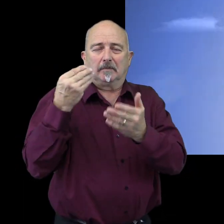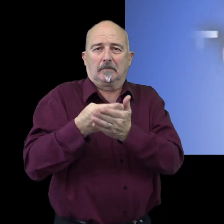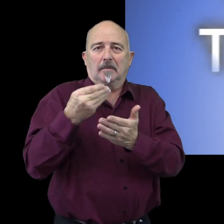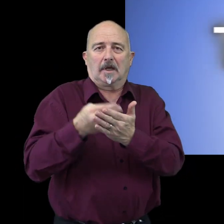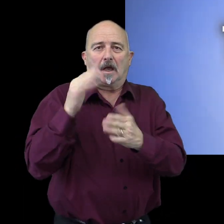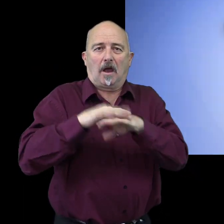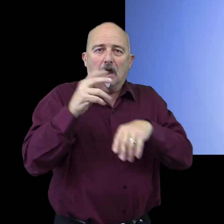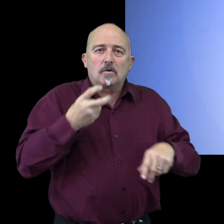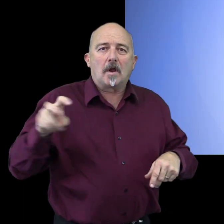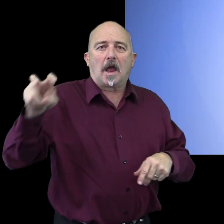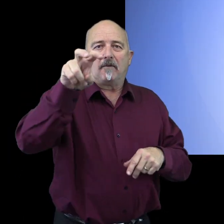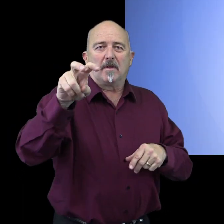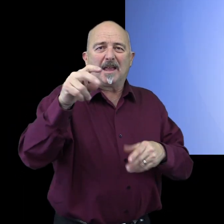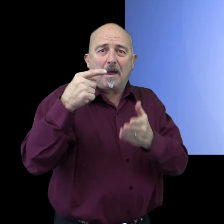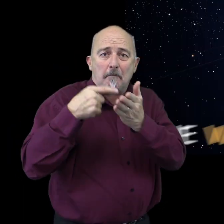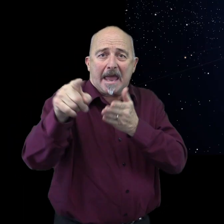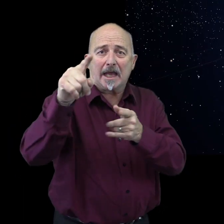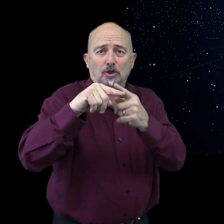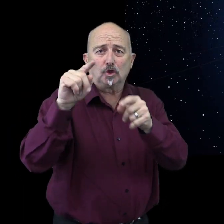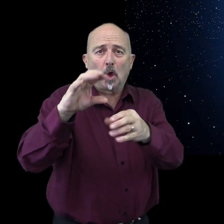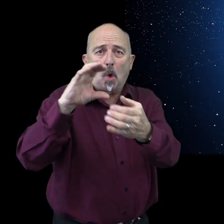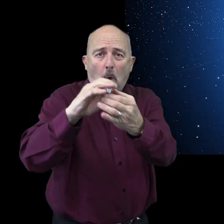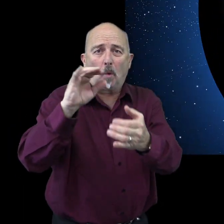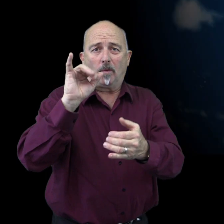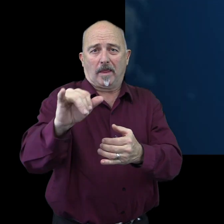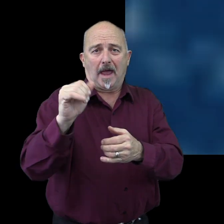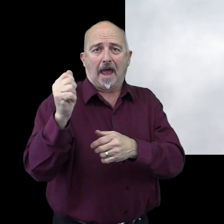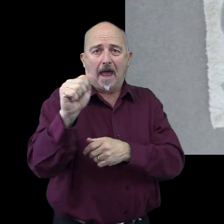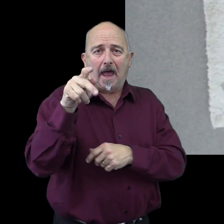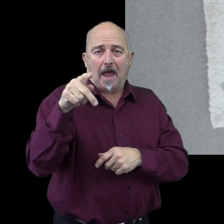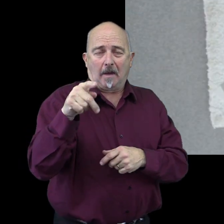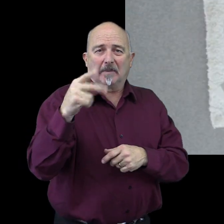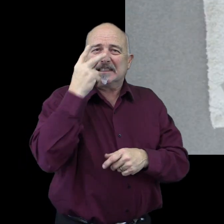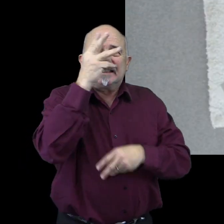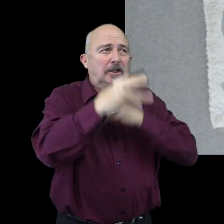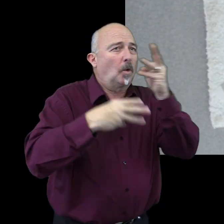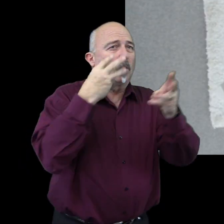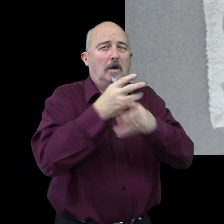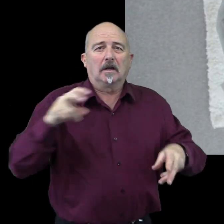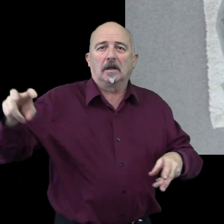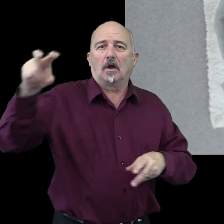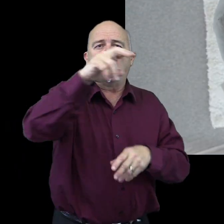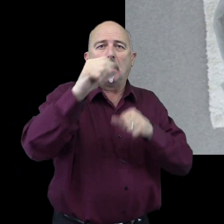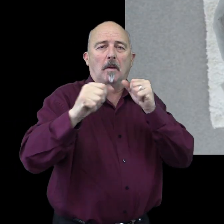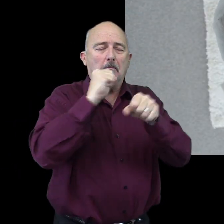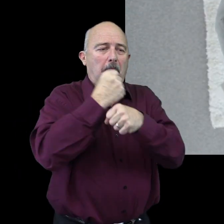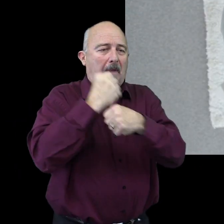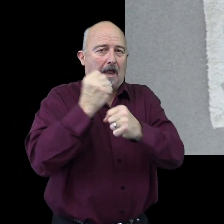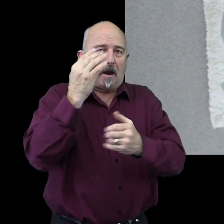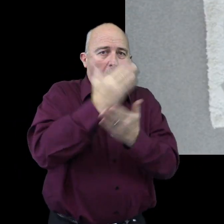you to own it. See the world. Make great part-time or full-time income from home.